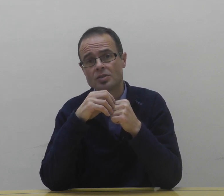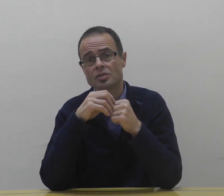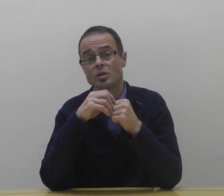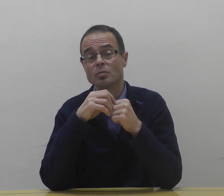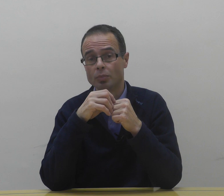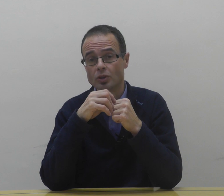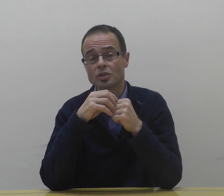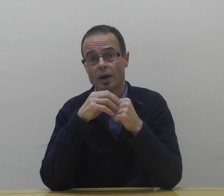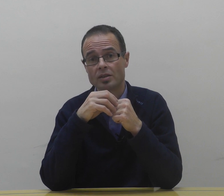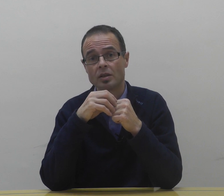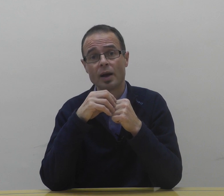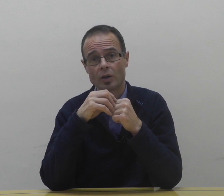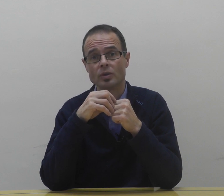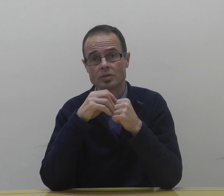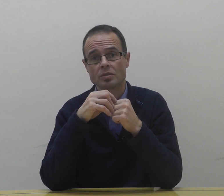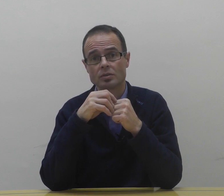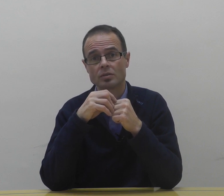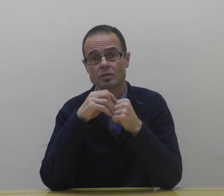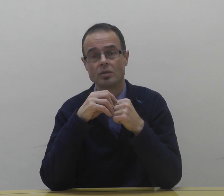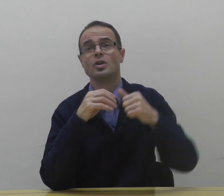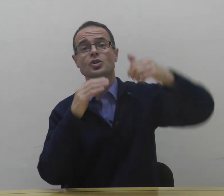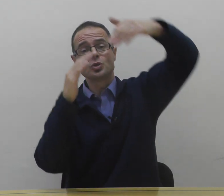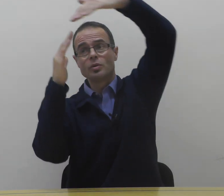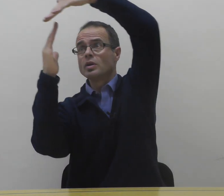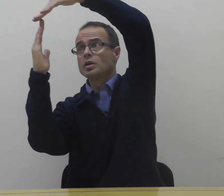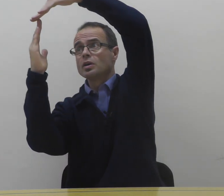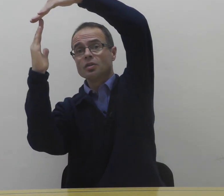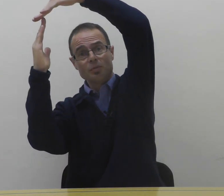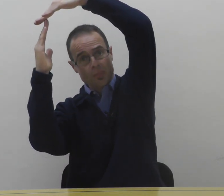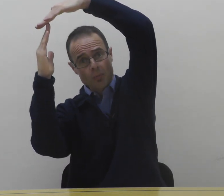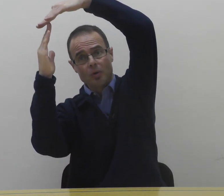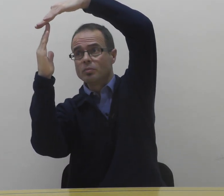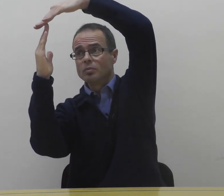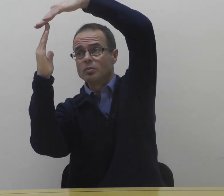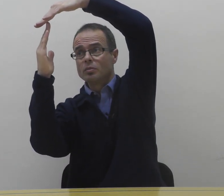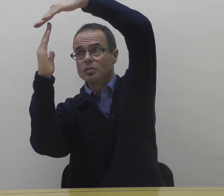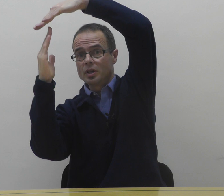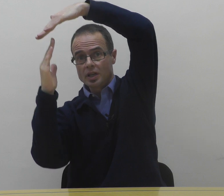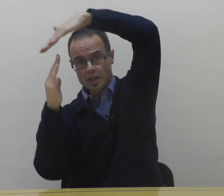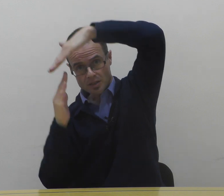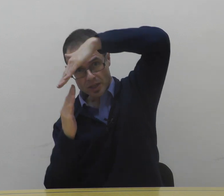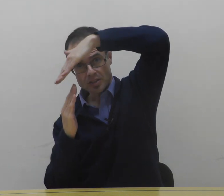push the maxilla backwards. So, if the problem is this.